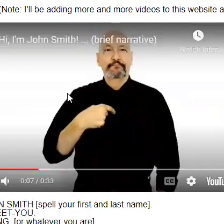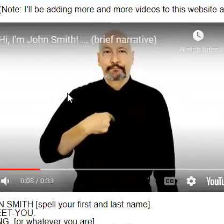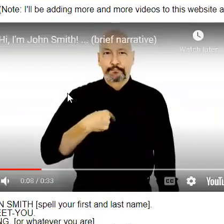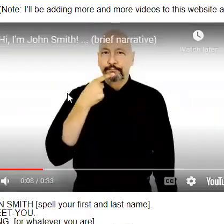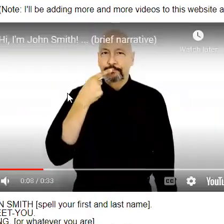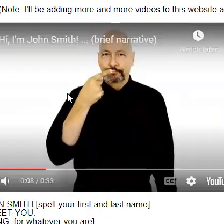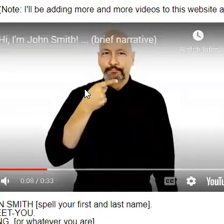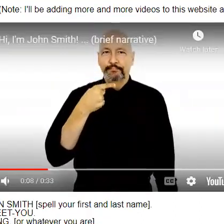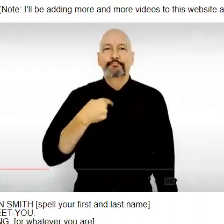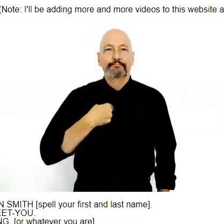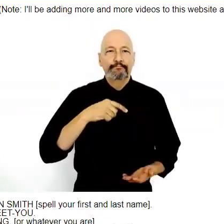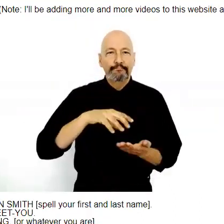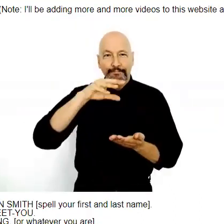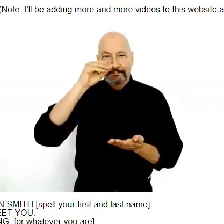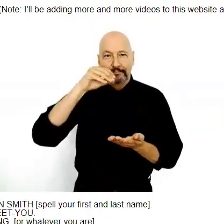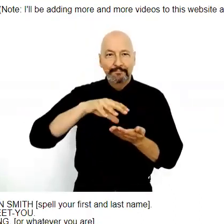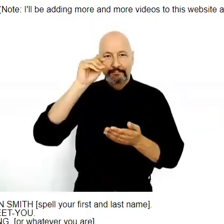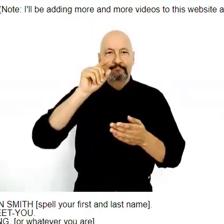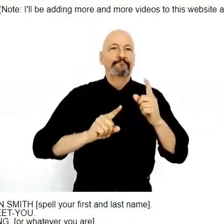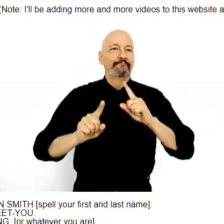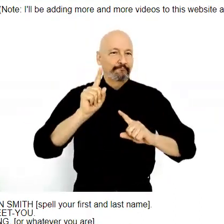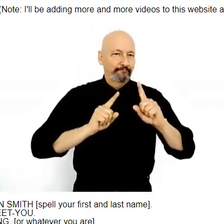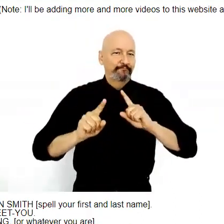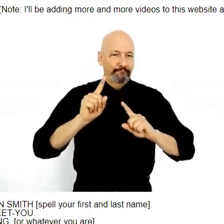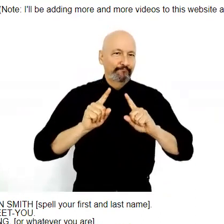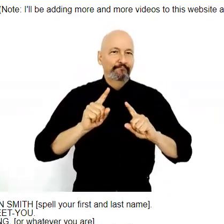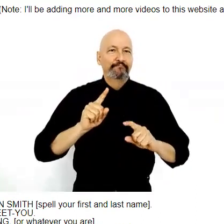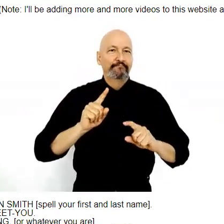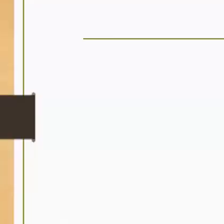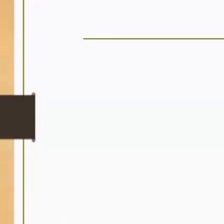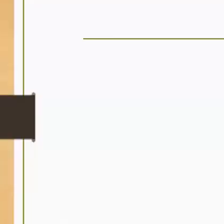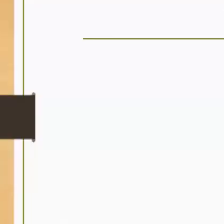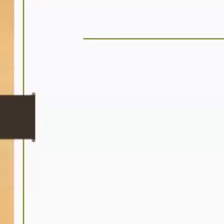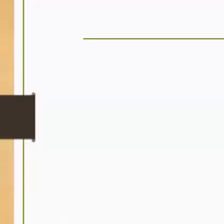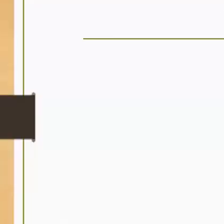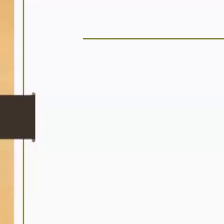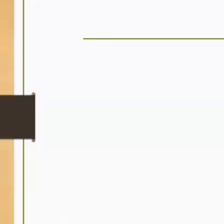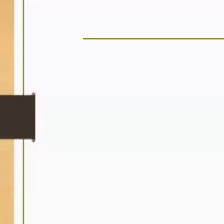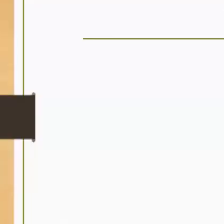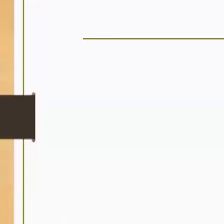and it gives you some videos. So this is lifeprint.com.